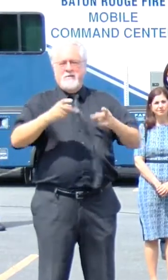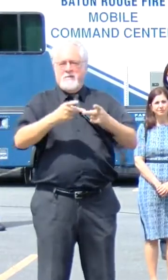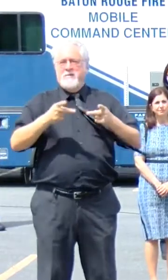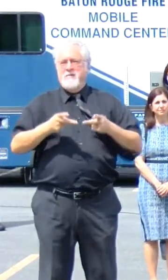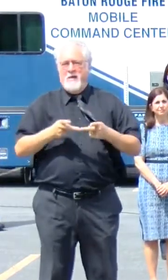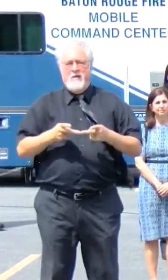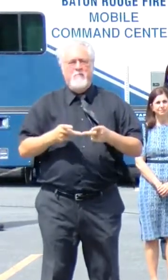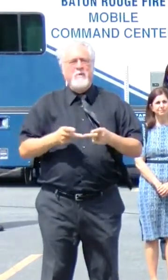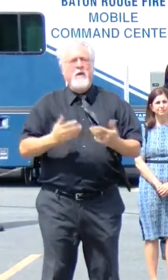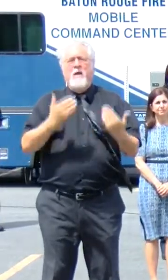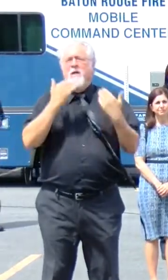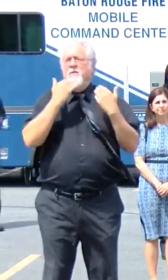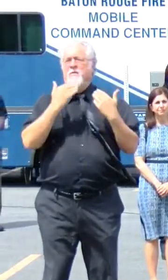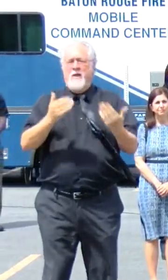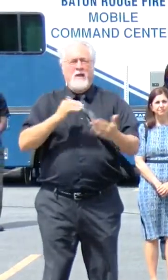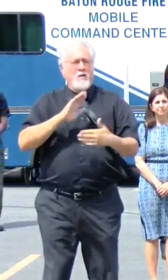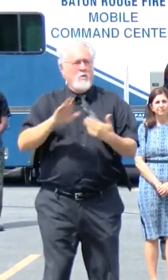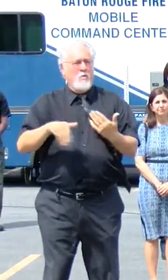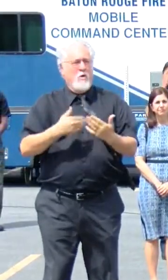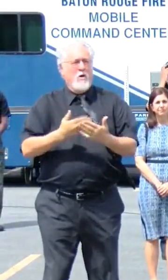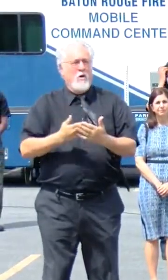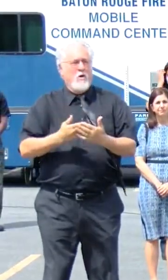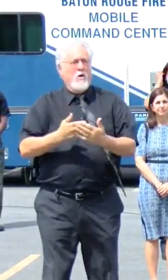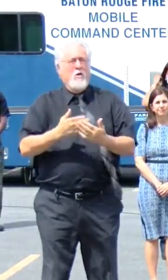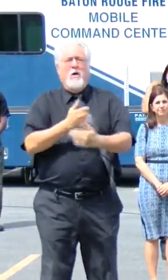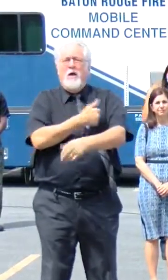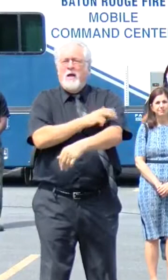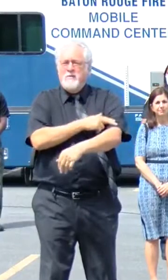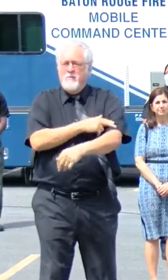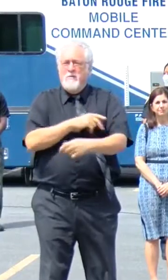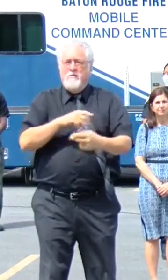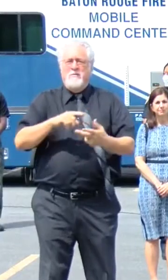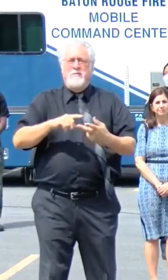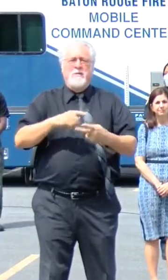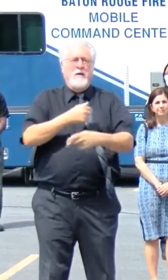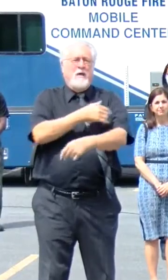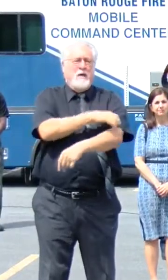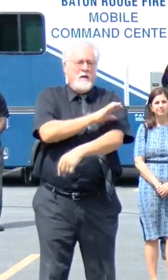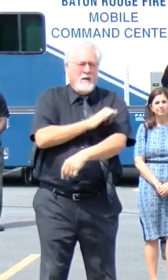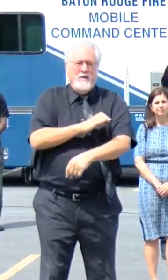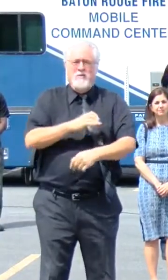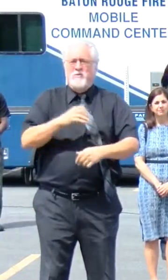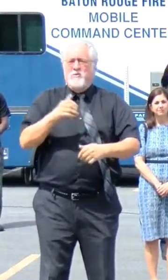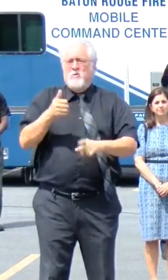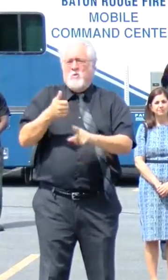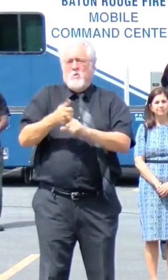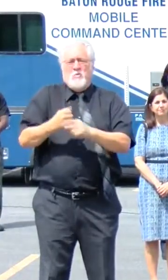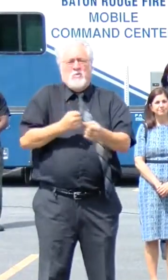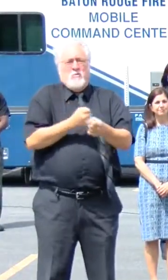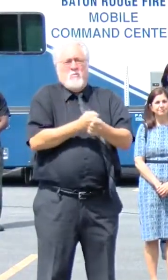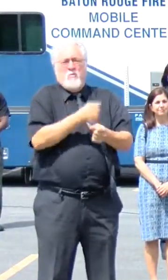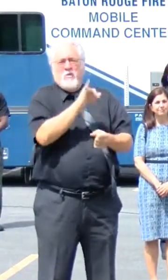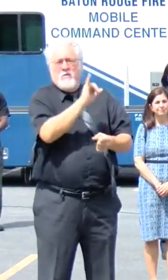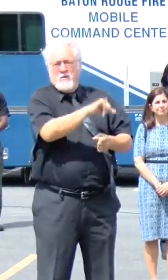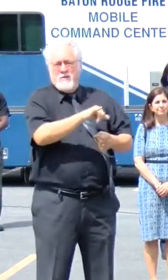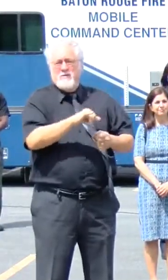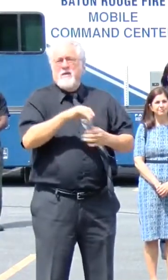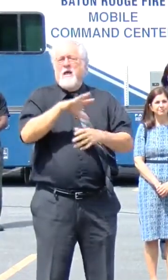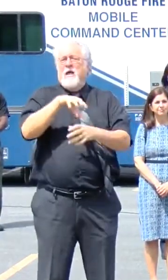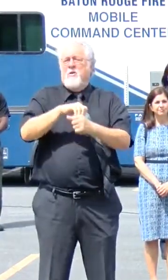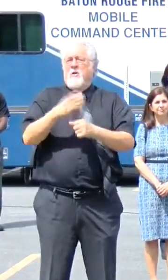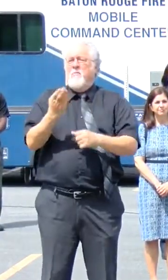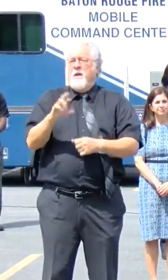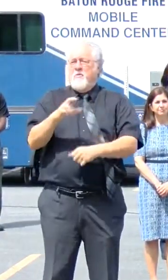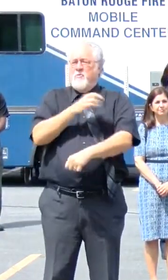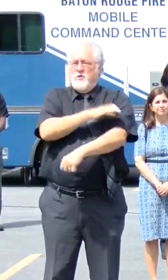Thank you all of the hospitals and the clinics who support this initiative, including the Baton Rouge